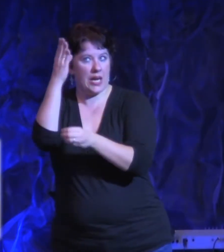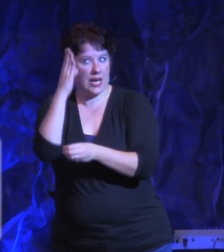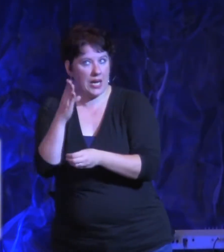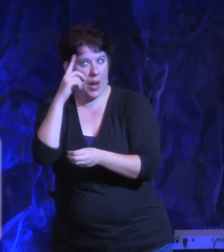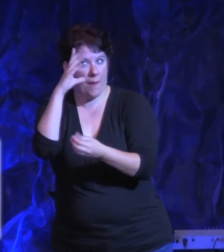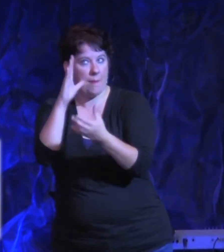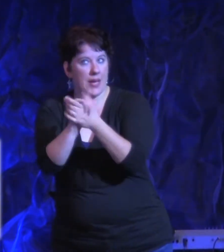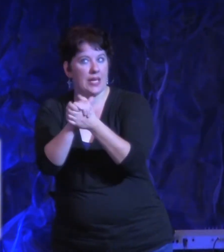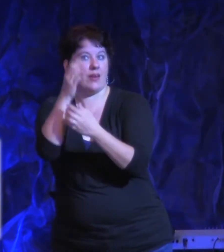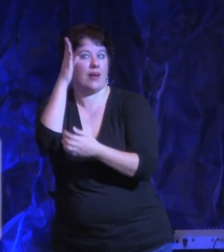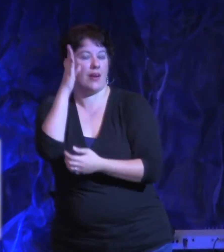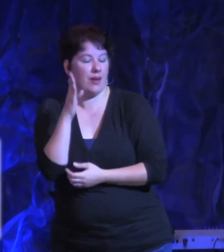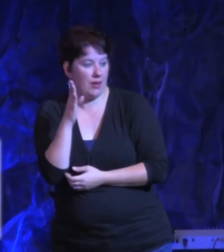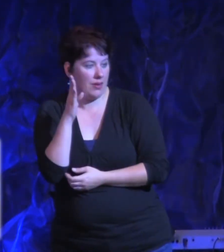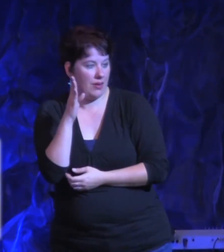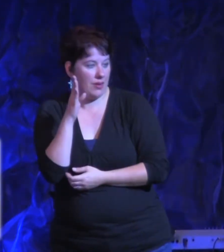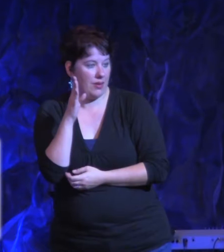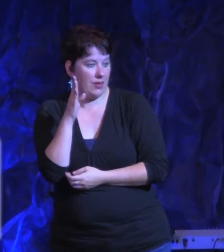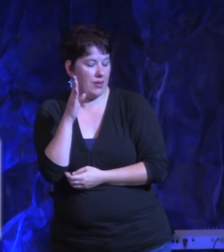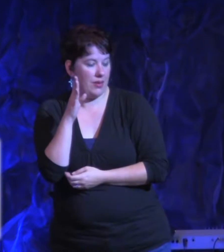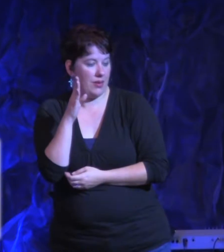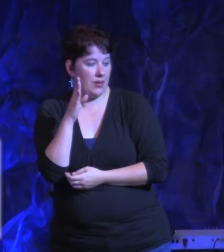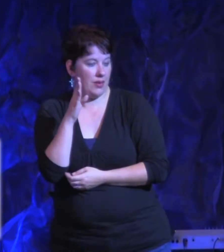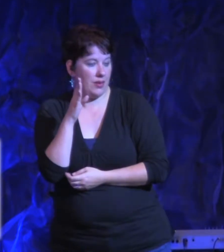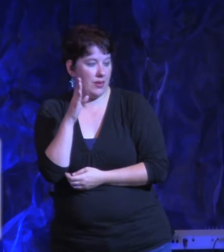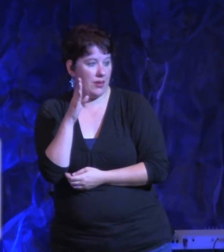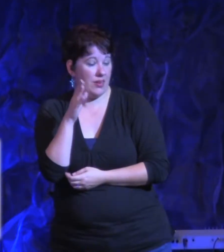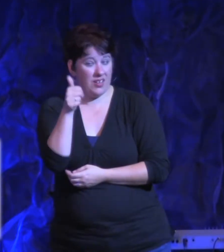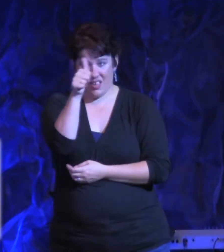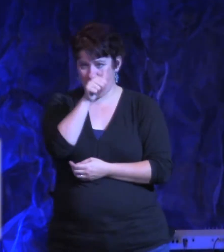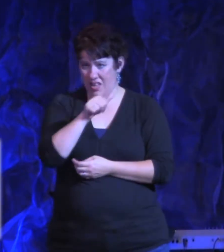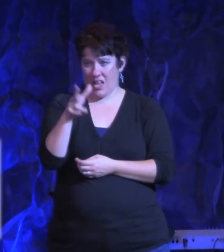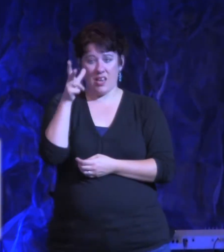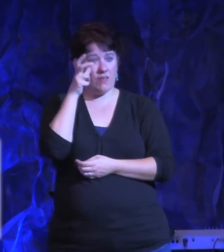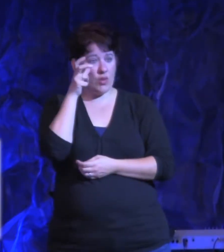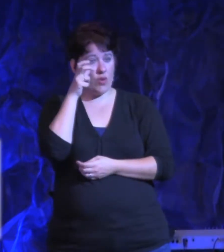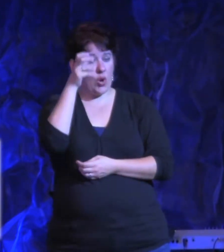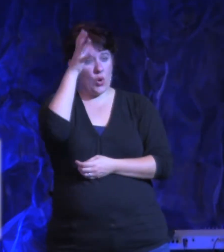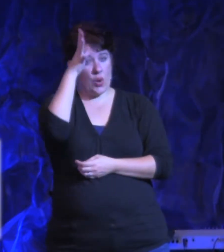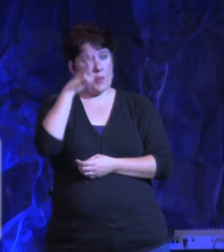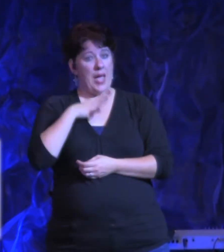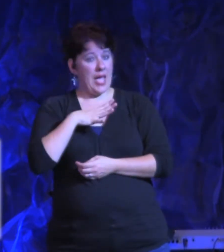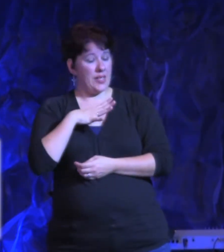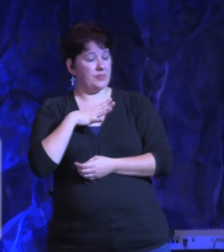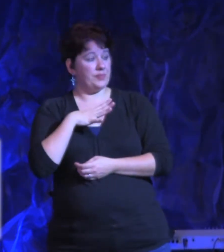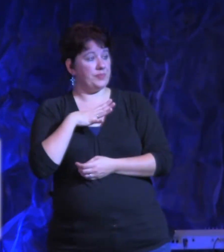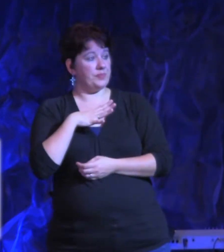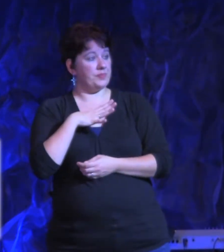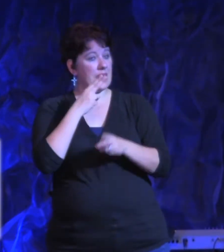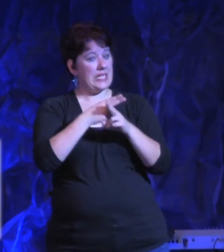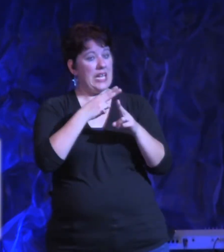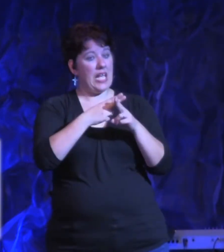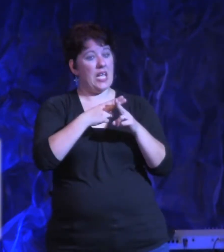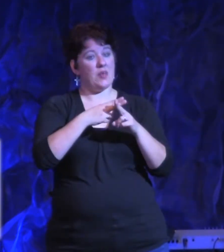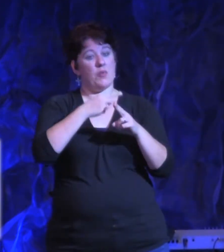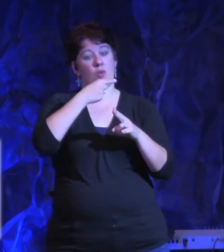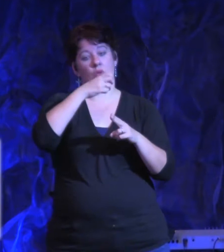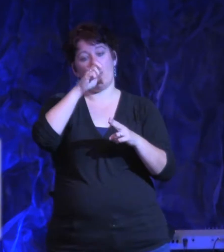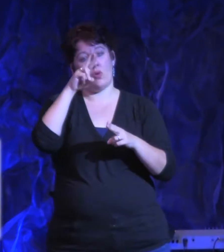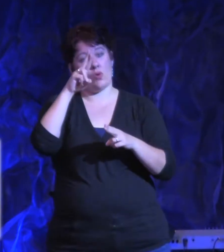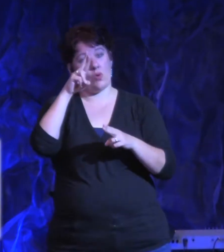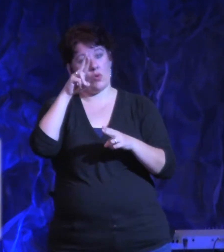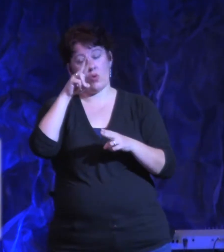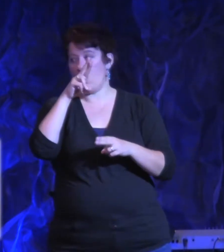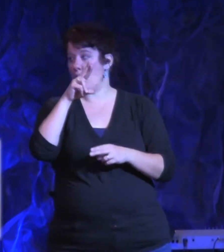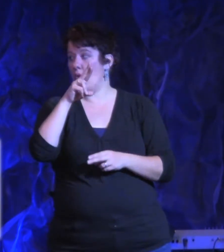Amen. Have any of you heard of George Mueller? George Mueller was an 18th century